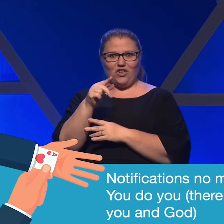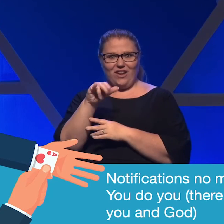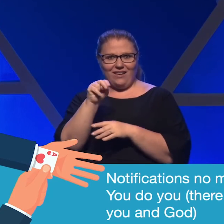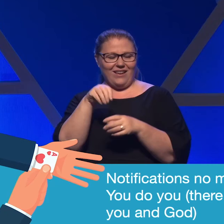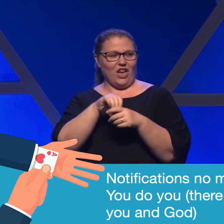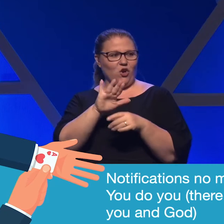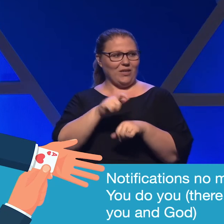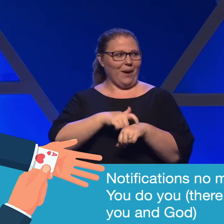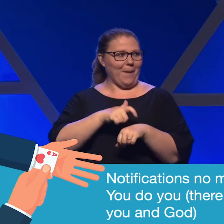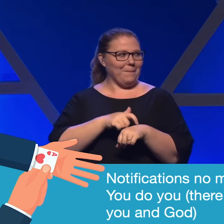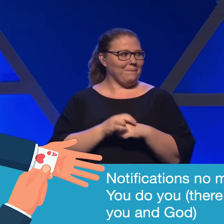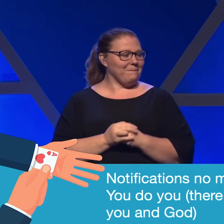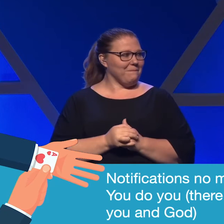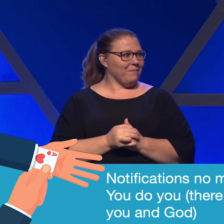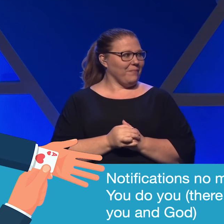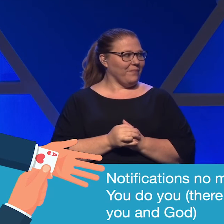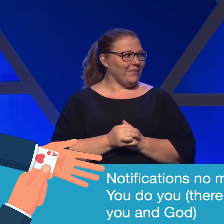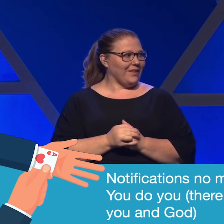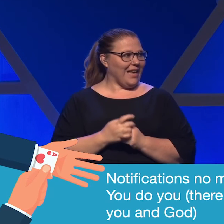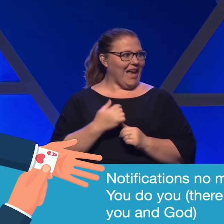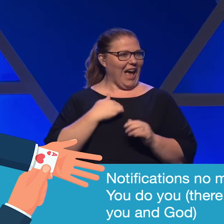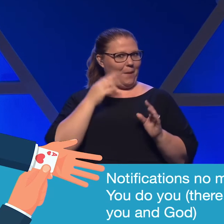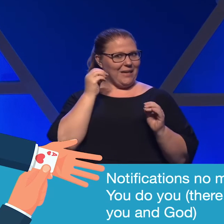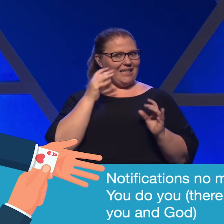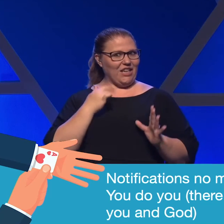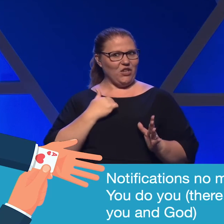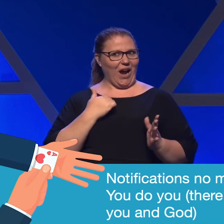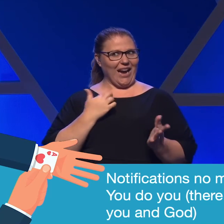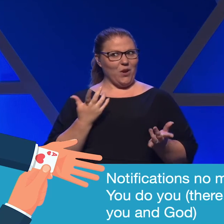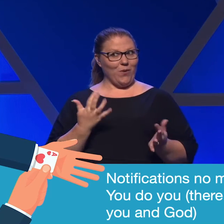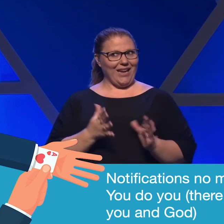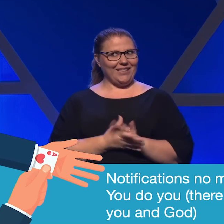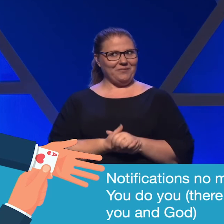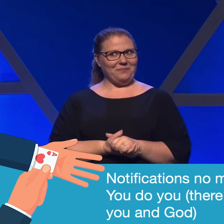time? I'm an educator. I'm good at wait time.